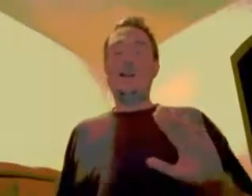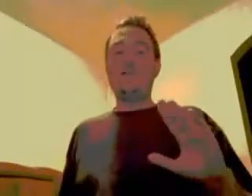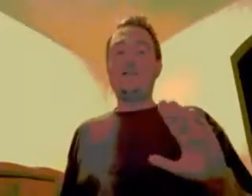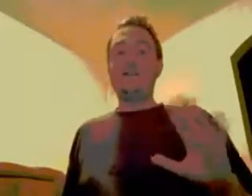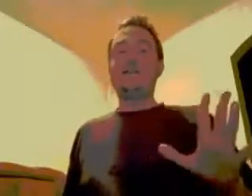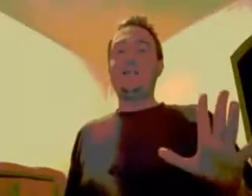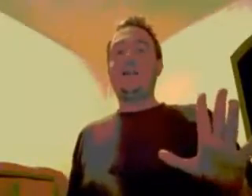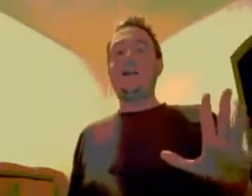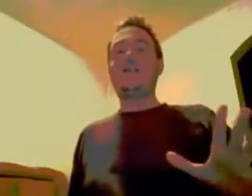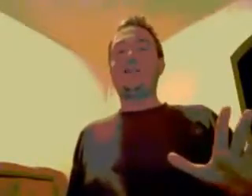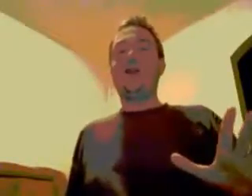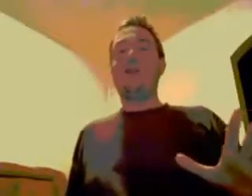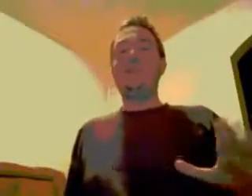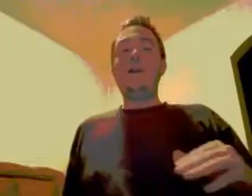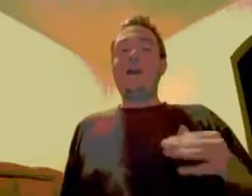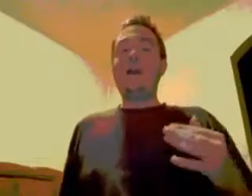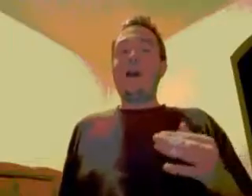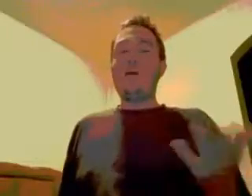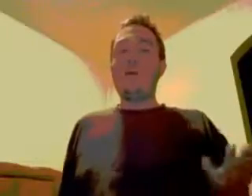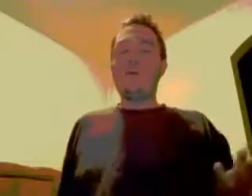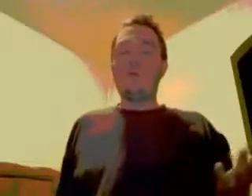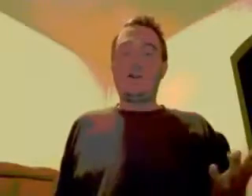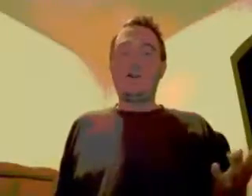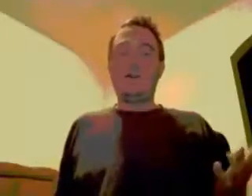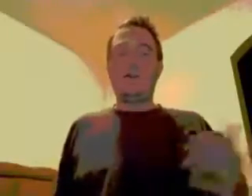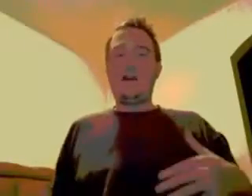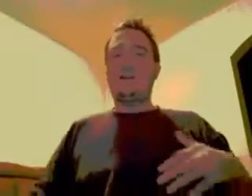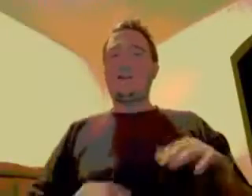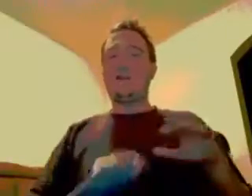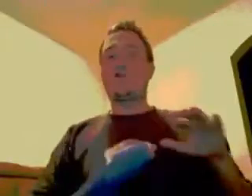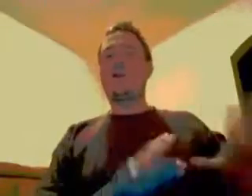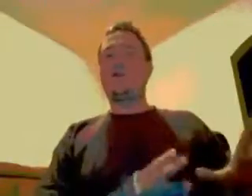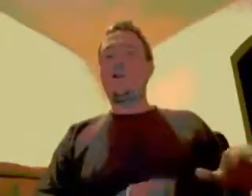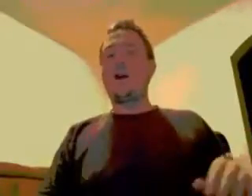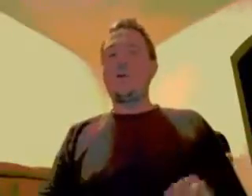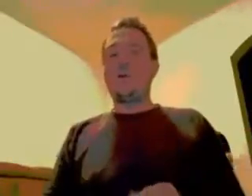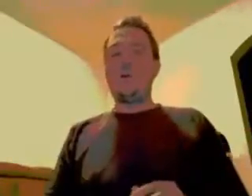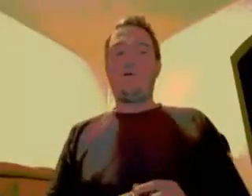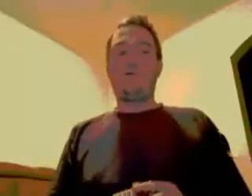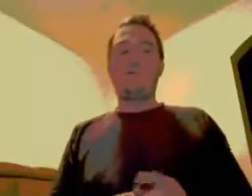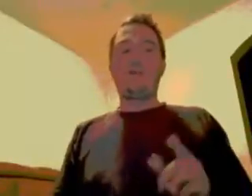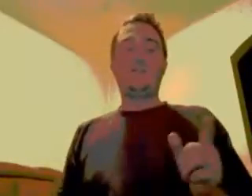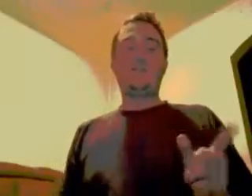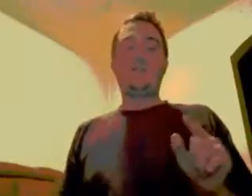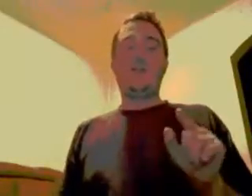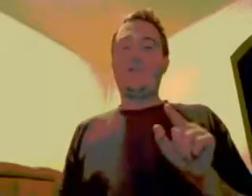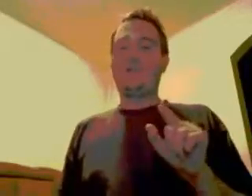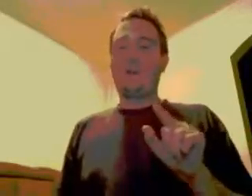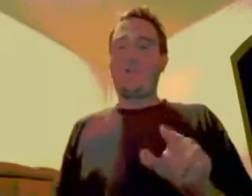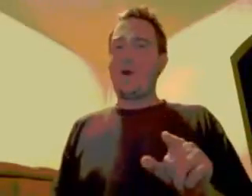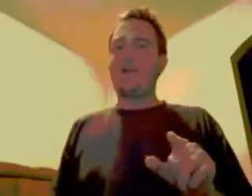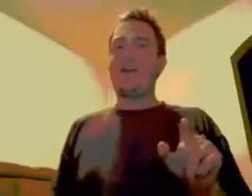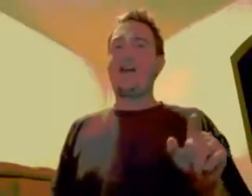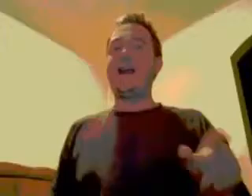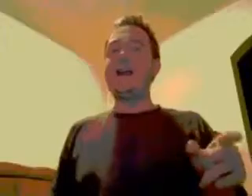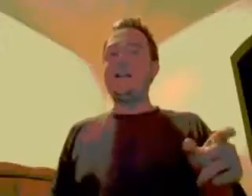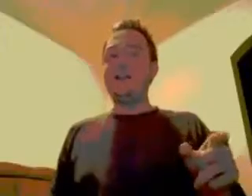if it gets to the election time, I won't, you know, I'll let the Democrats figure out what they want for themselves. But there's a Republican I hate